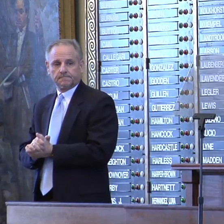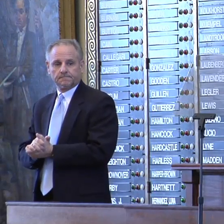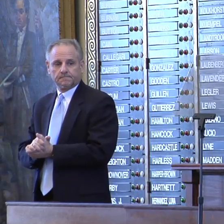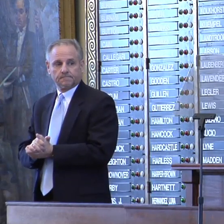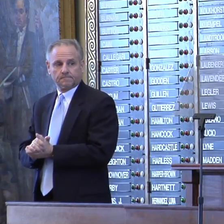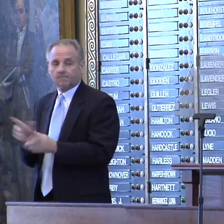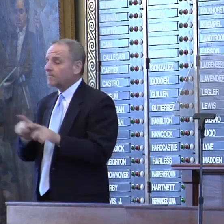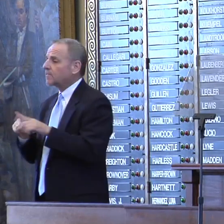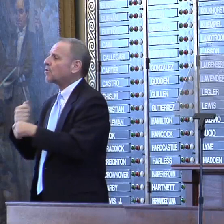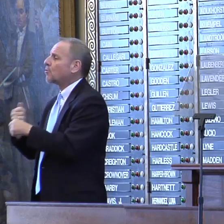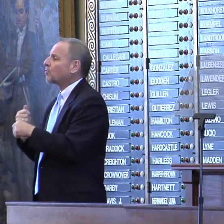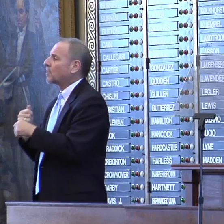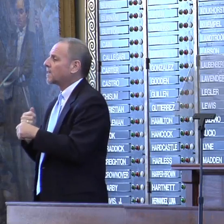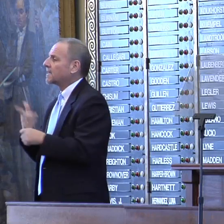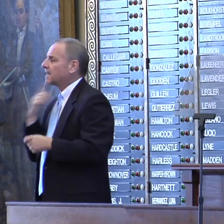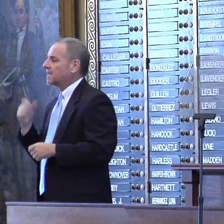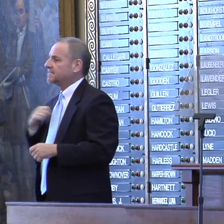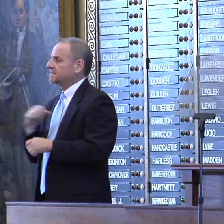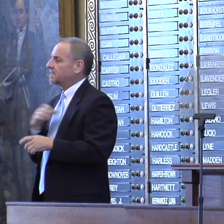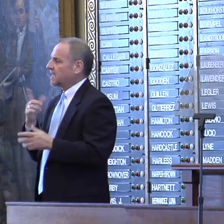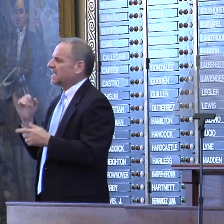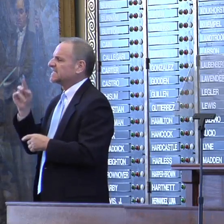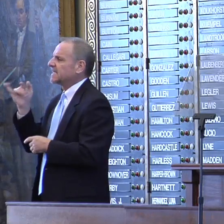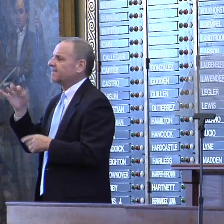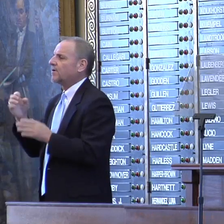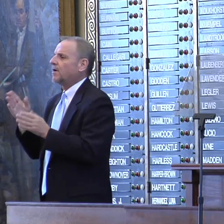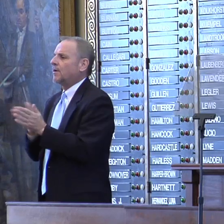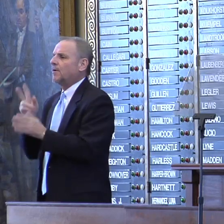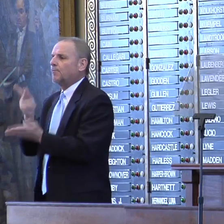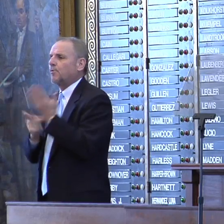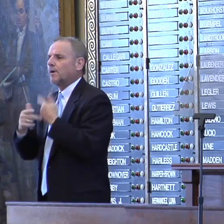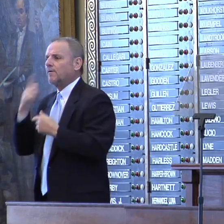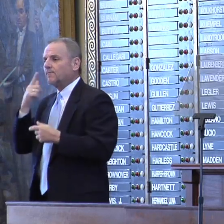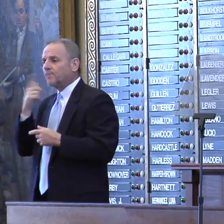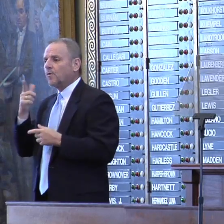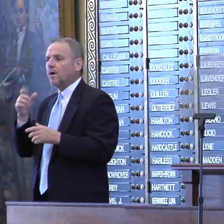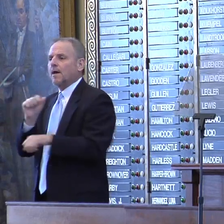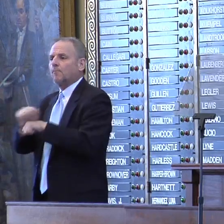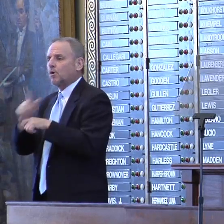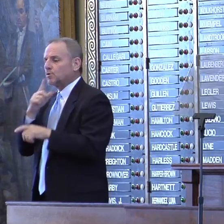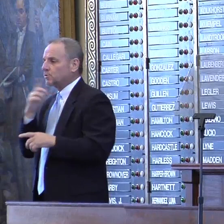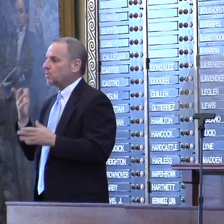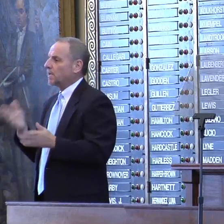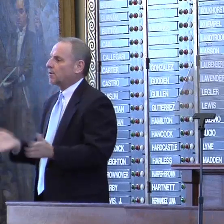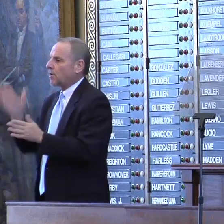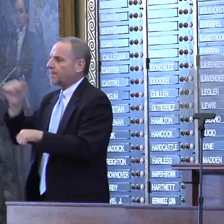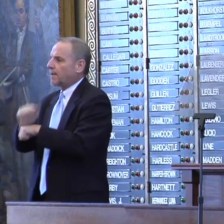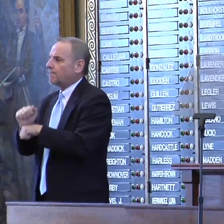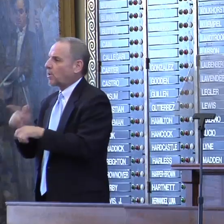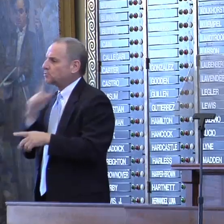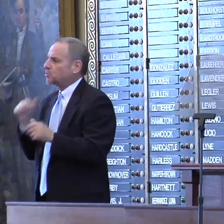Let's also create an incentive program for employers who encourage their employees to continue their high school education.